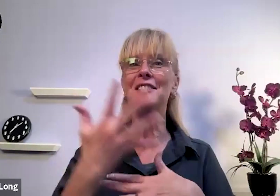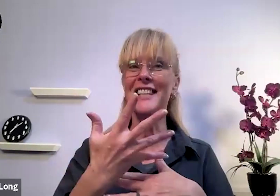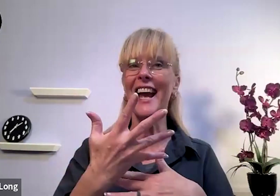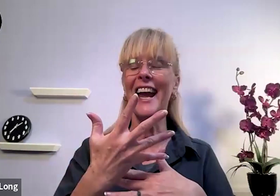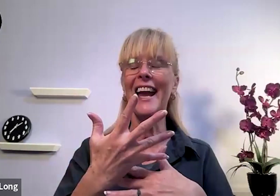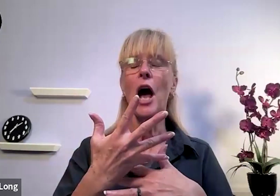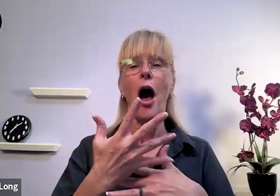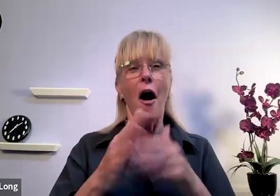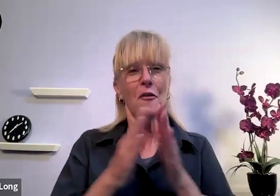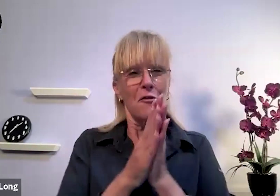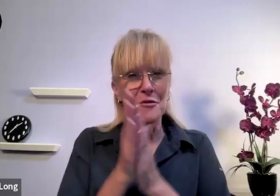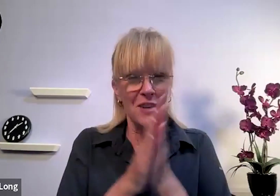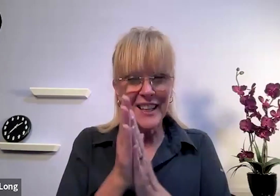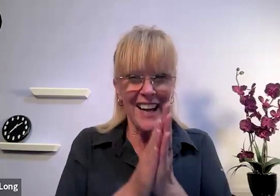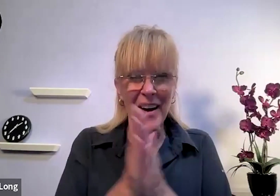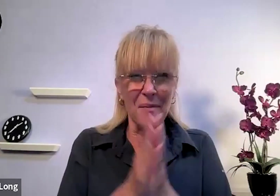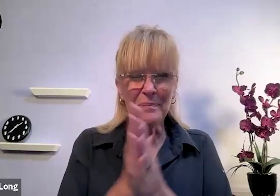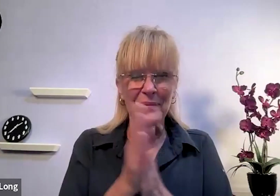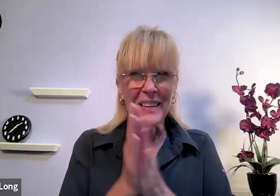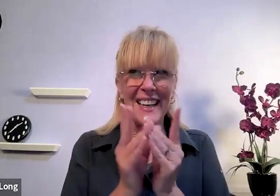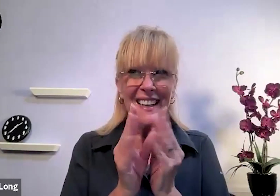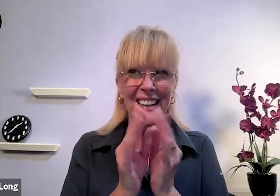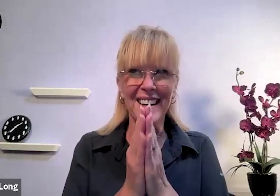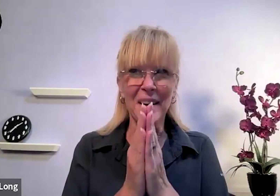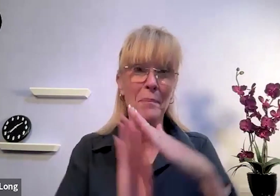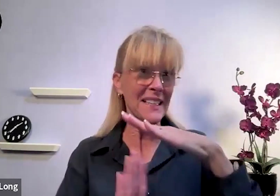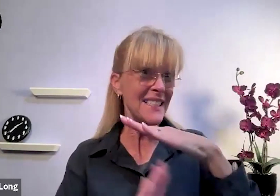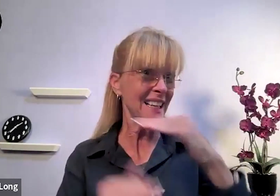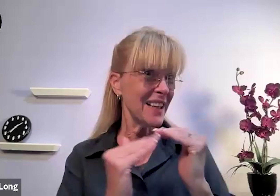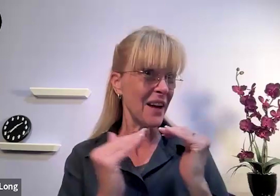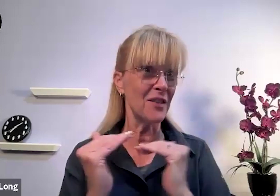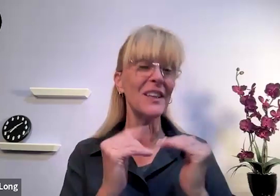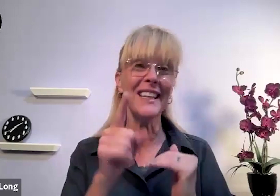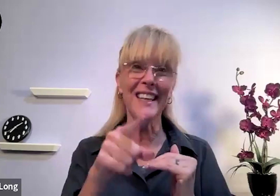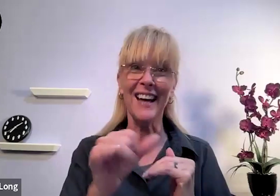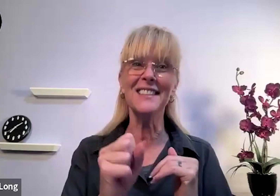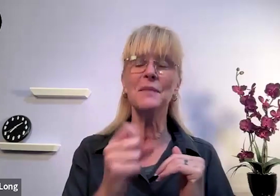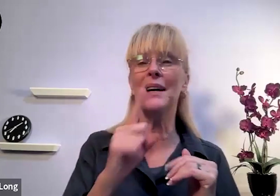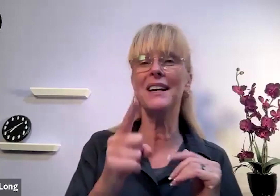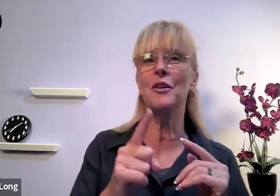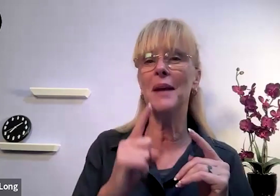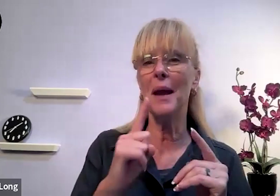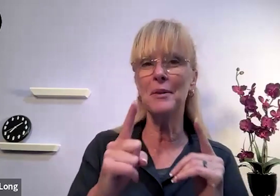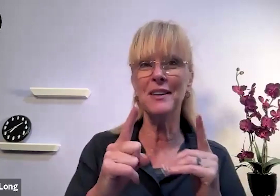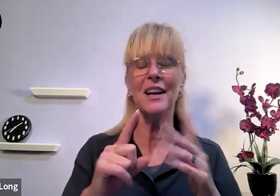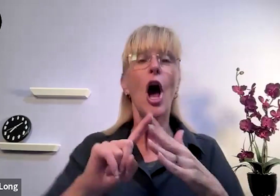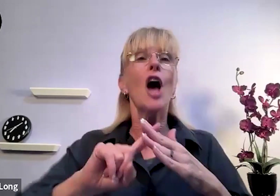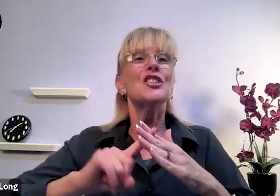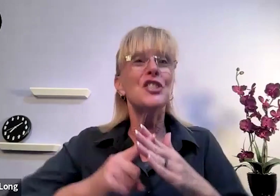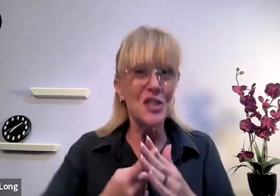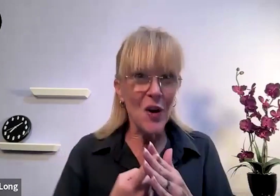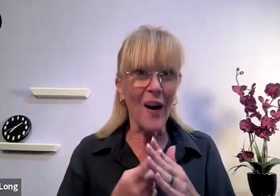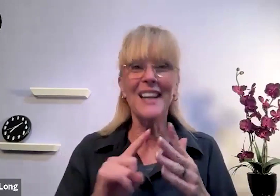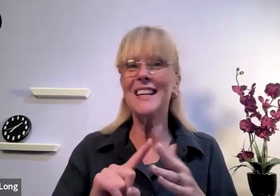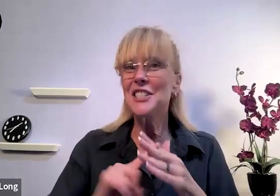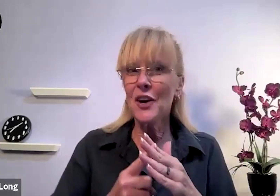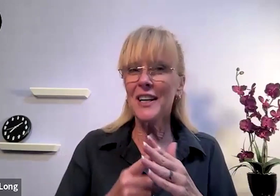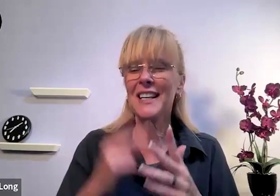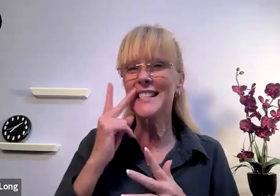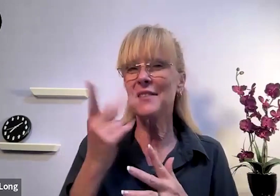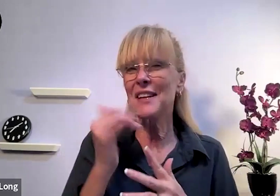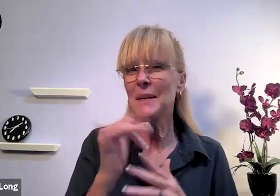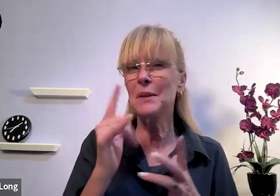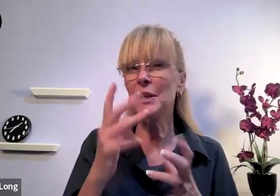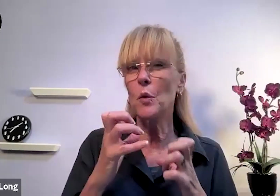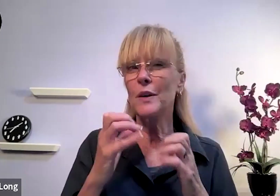five-day really basic level yes but you'll be able to start and get